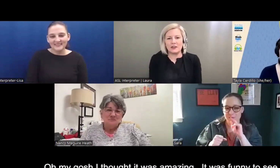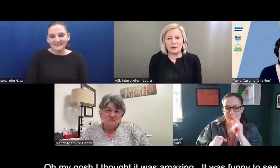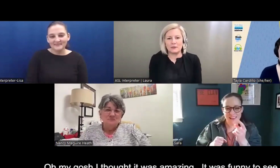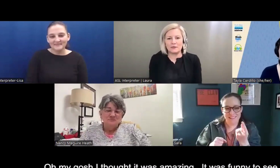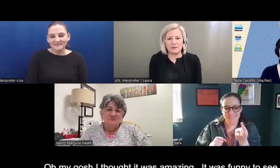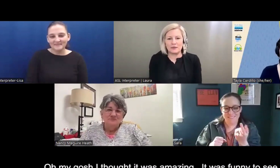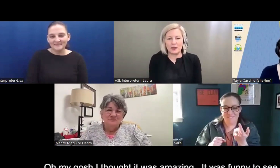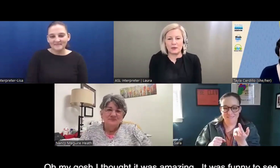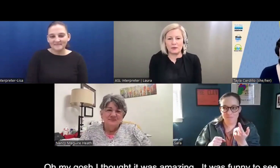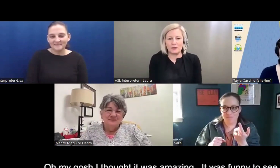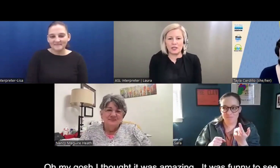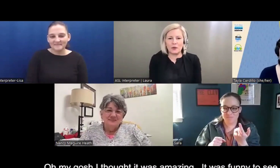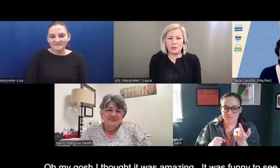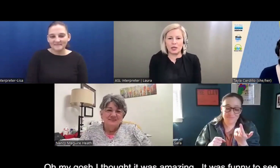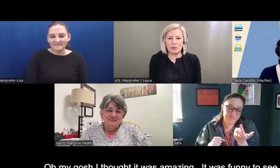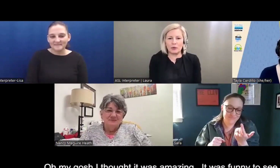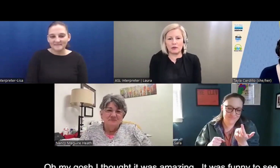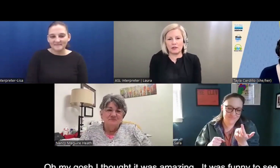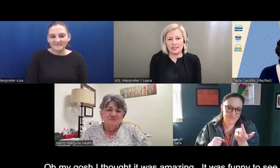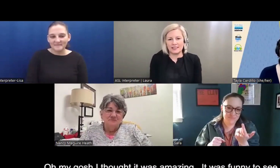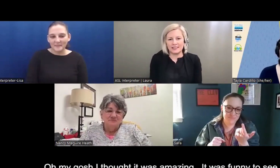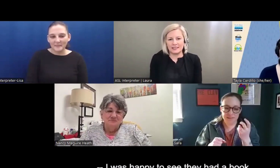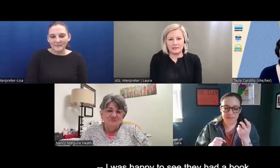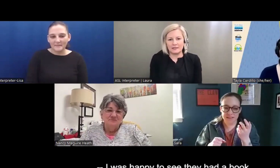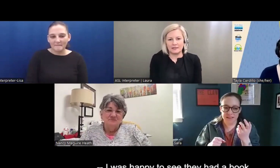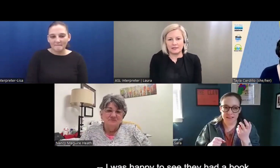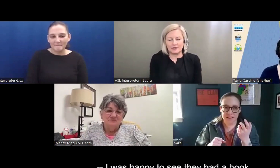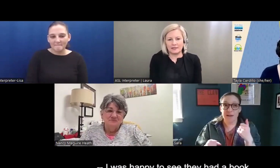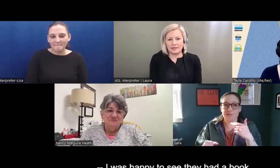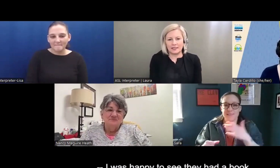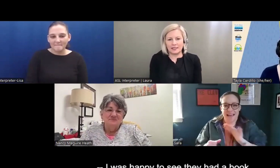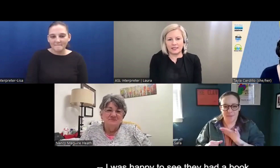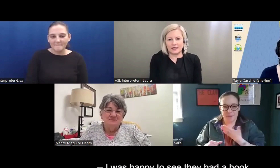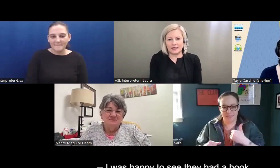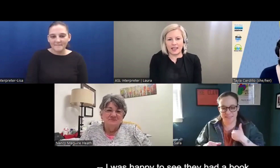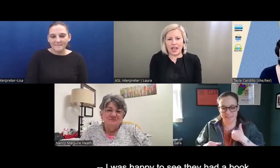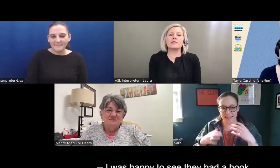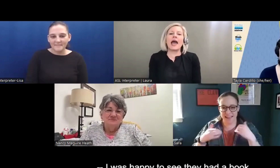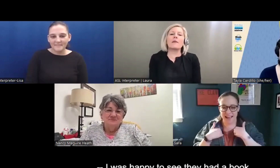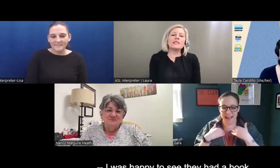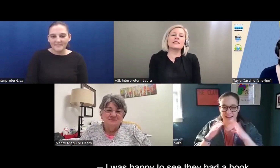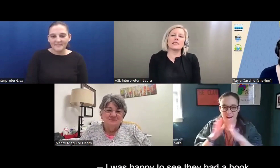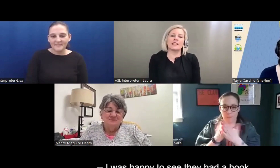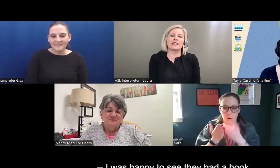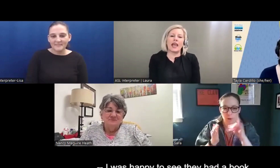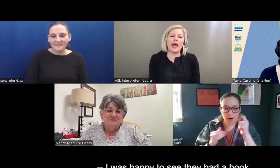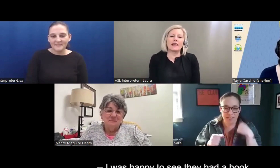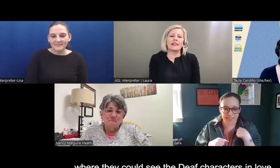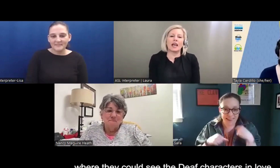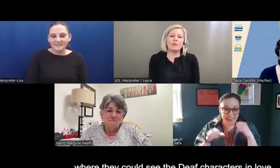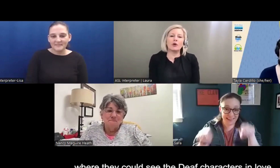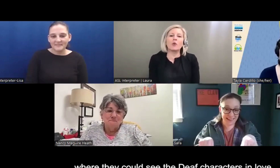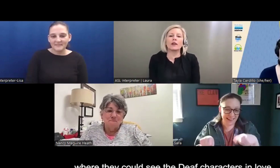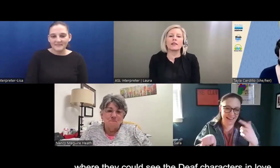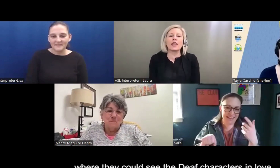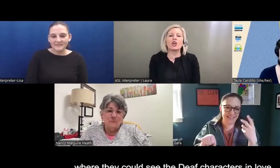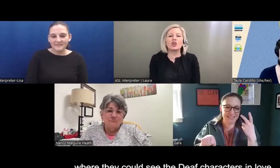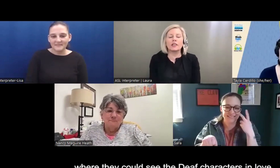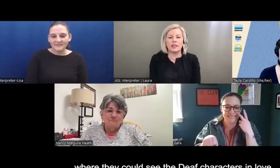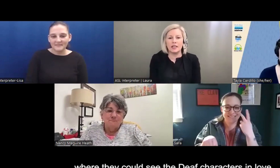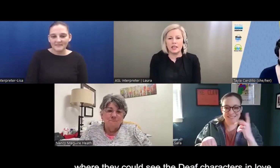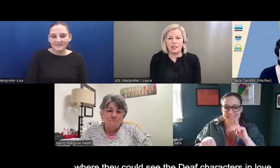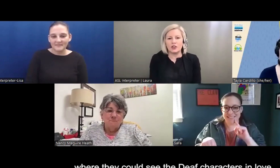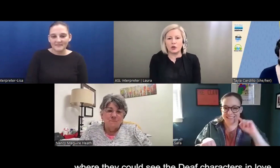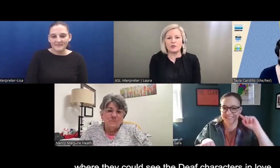you know, really what people, I was happy to see that they had like a book where they